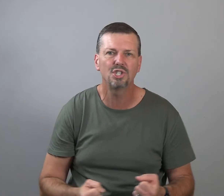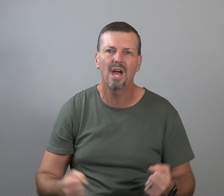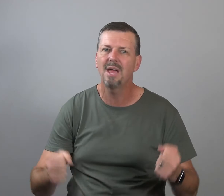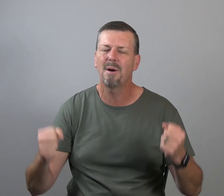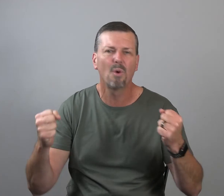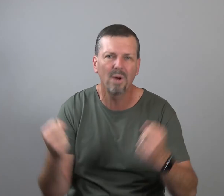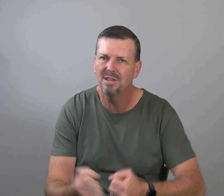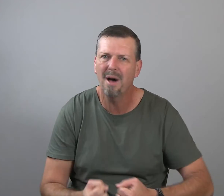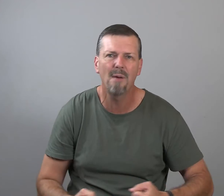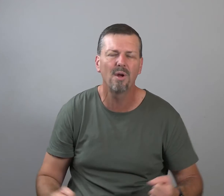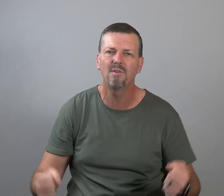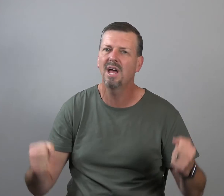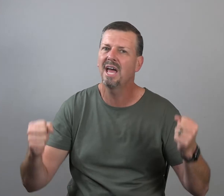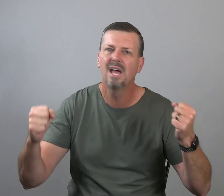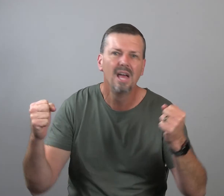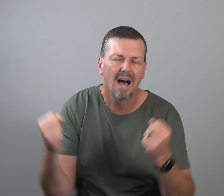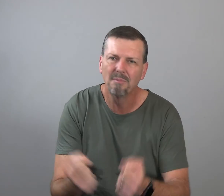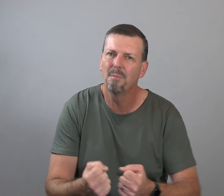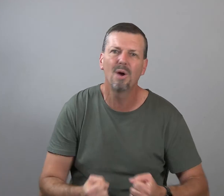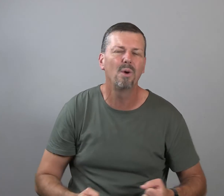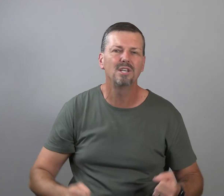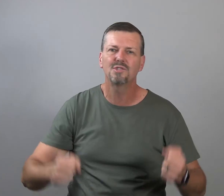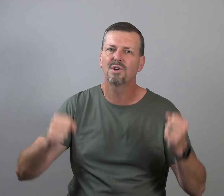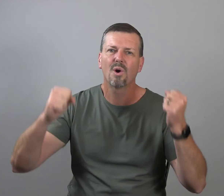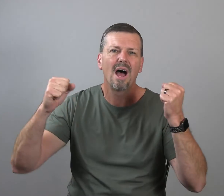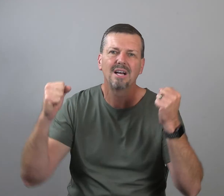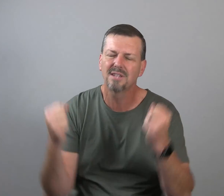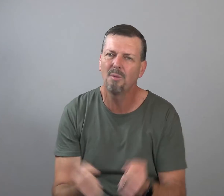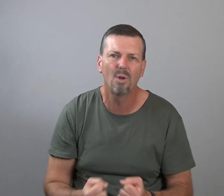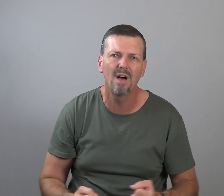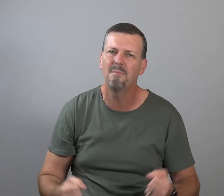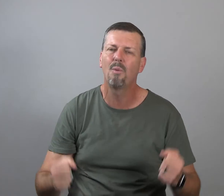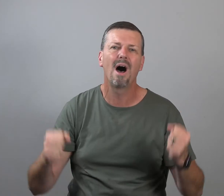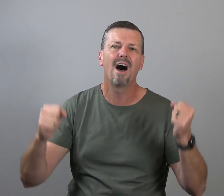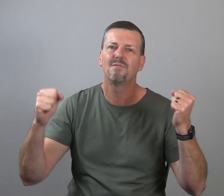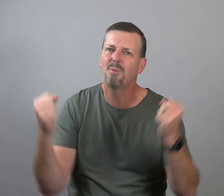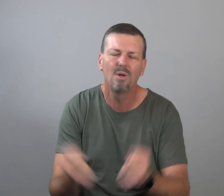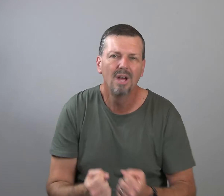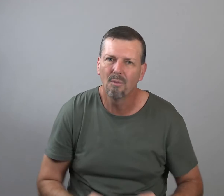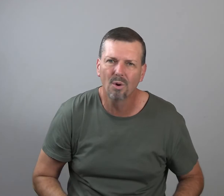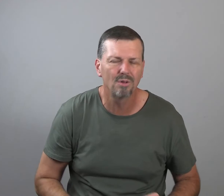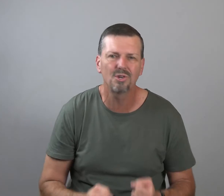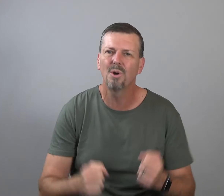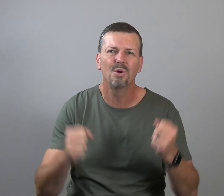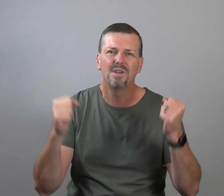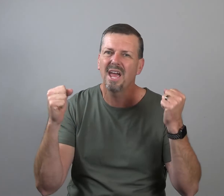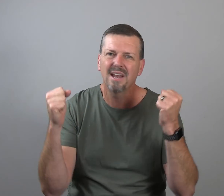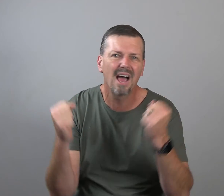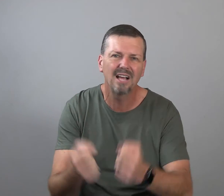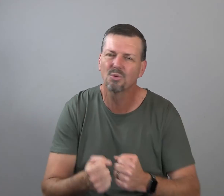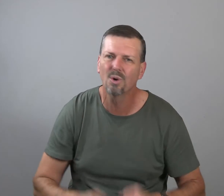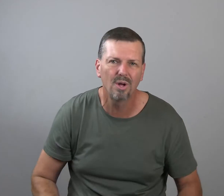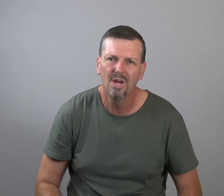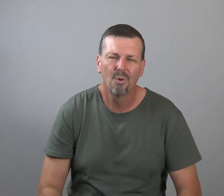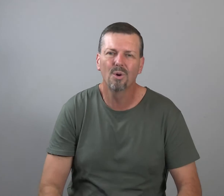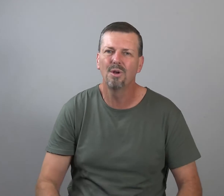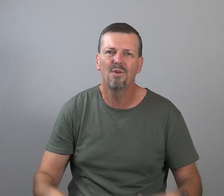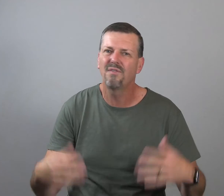in shape. I'm going to read the Bible every day. I'm going to be a witness for Christ. I'm going to love my wife. We're going to start doing date nights. We're going to do